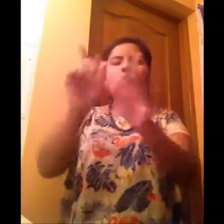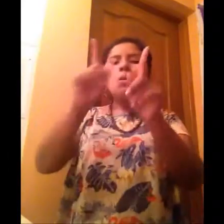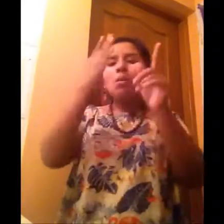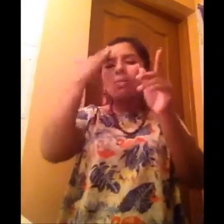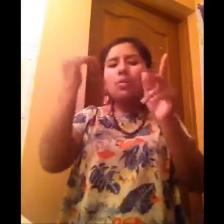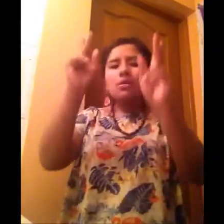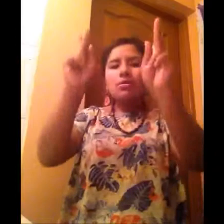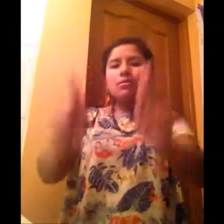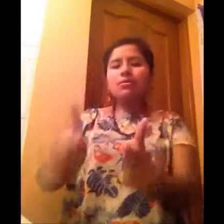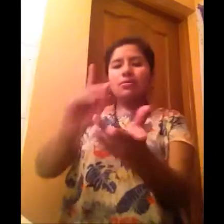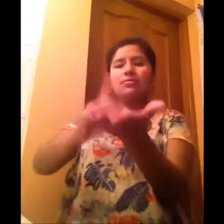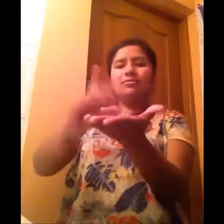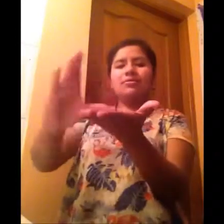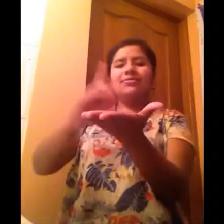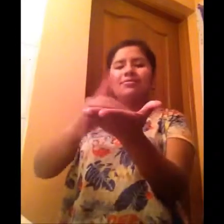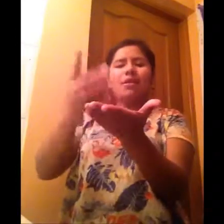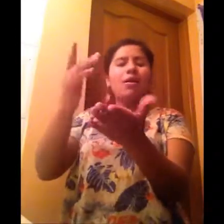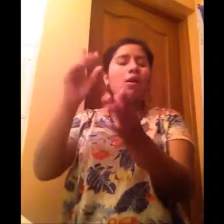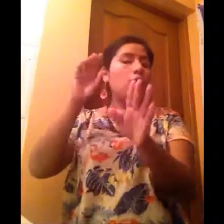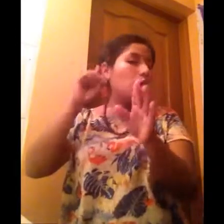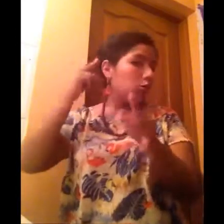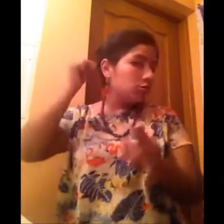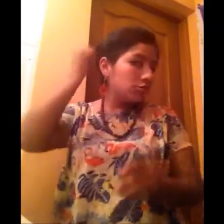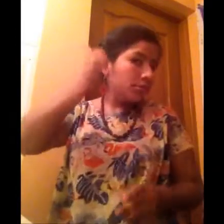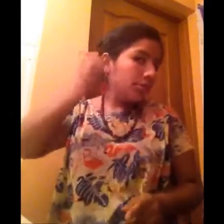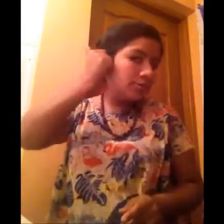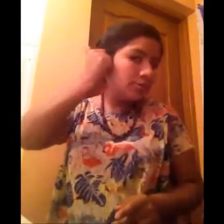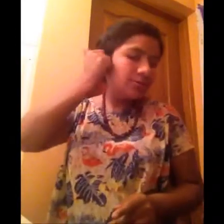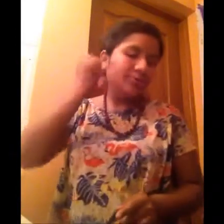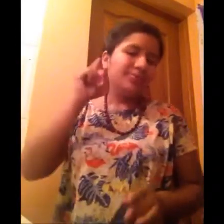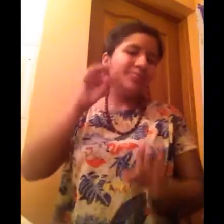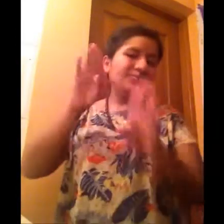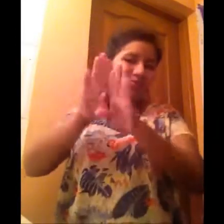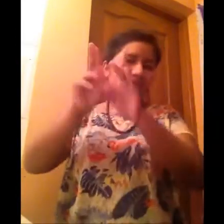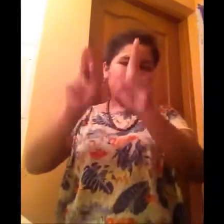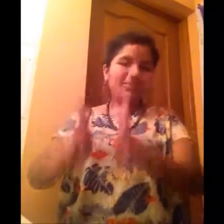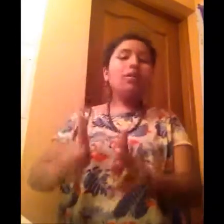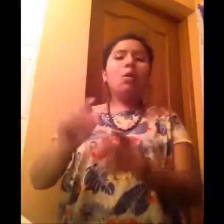I'm gonna go be back I'll show you how works. I'll show the